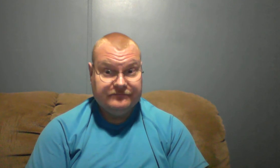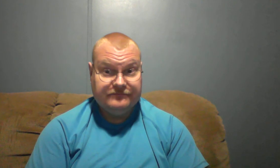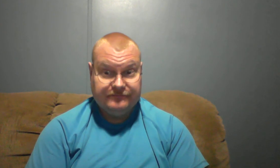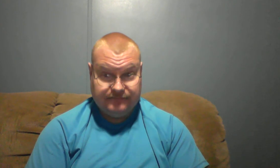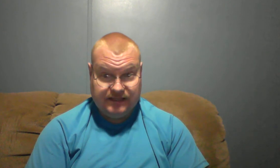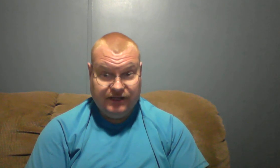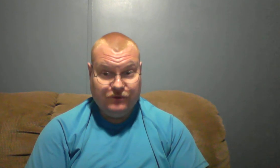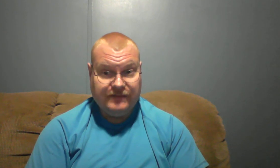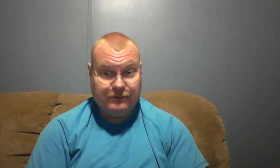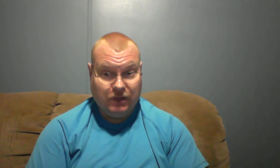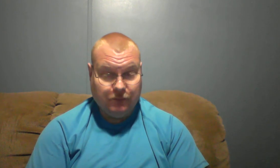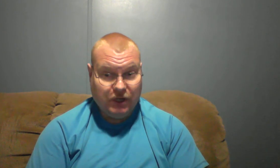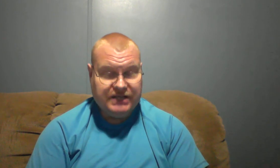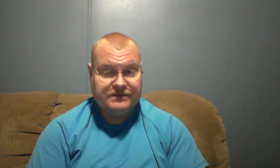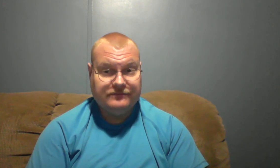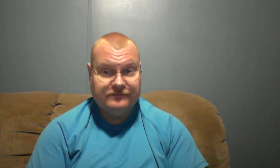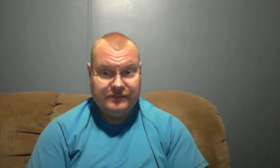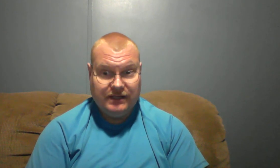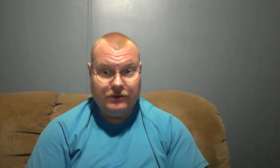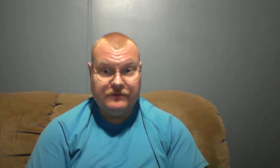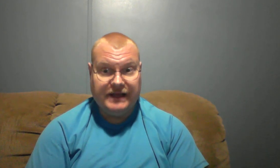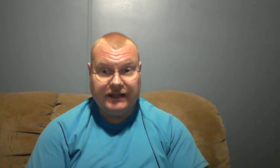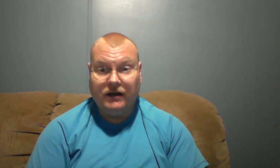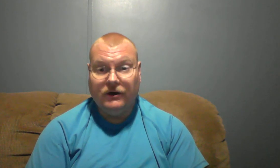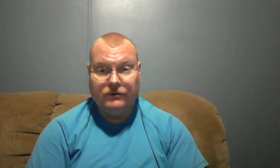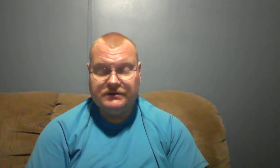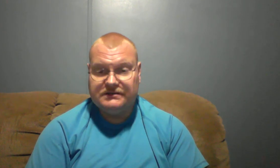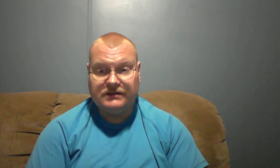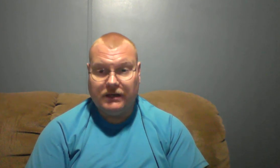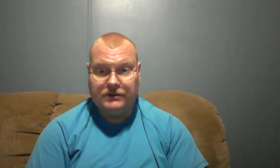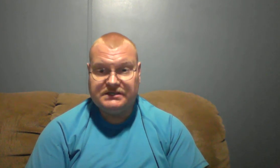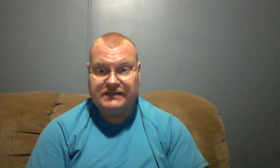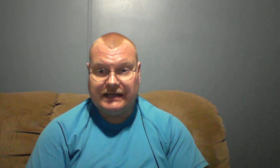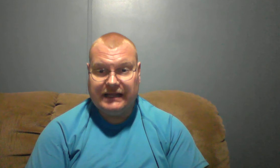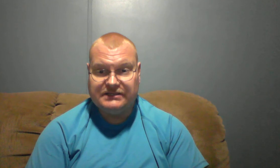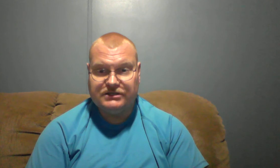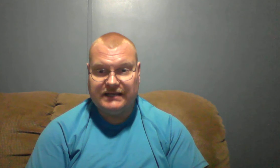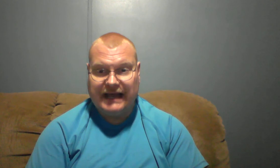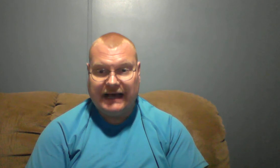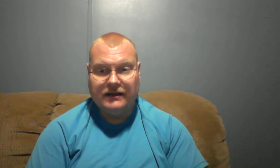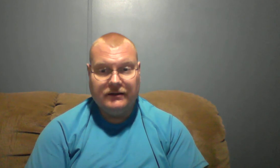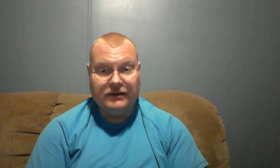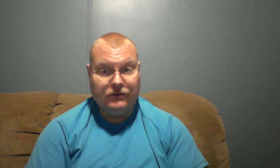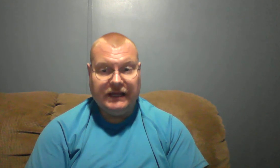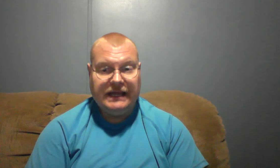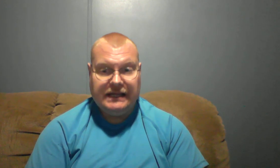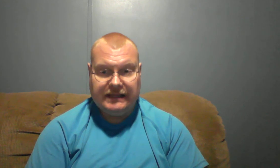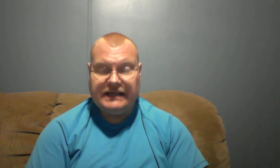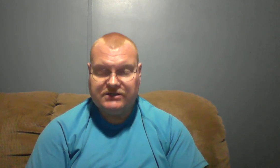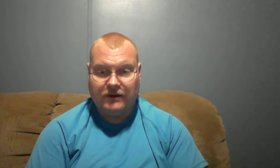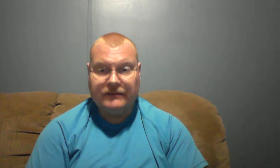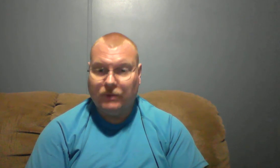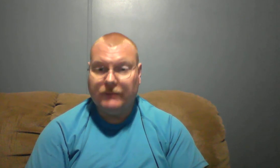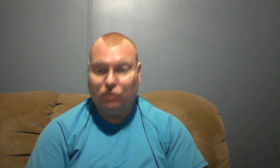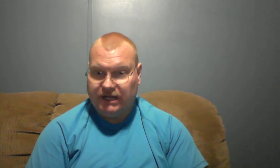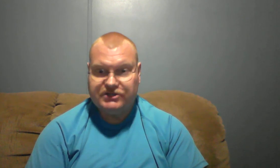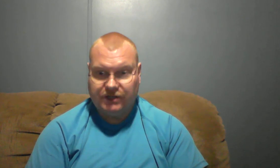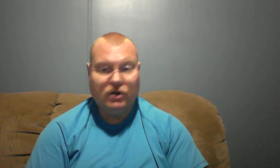they do in preparation you would think oh it's just a night no they start in preparation early